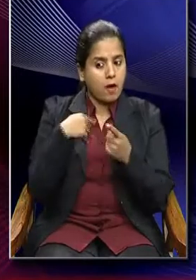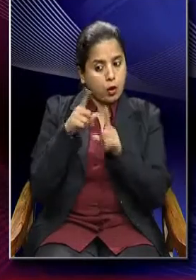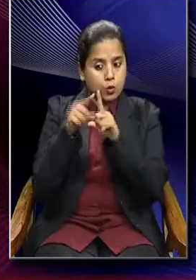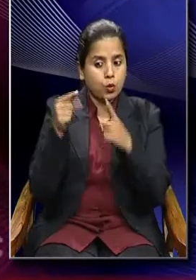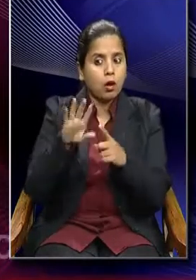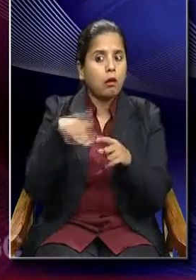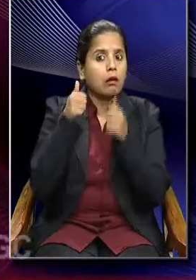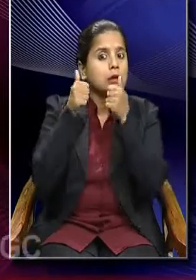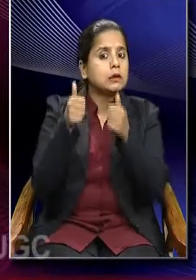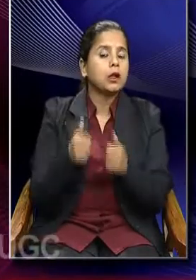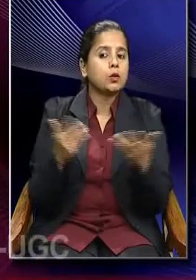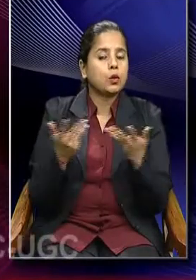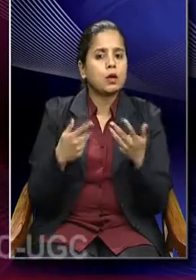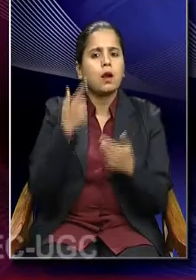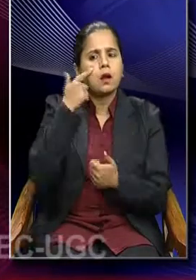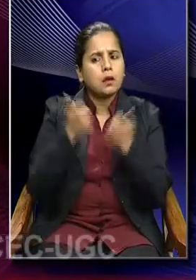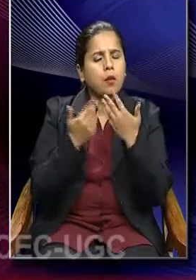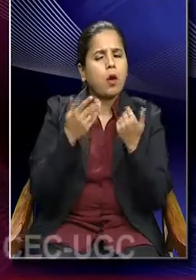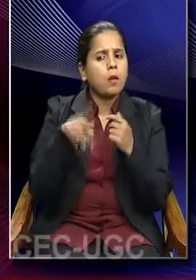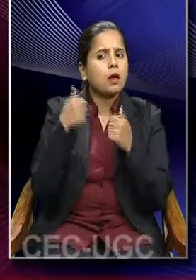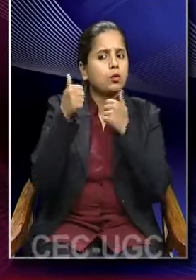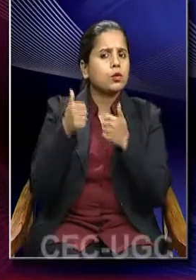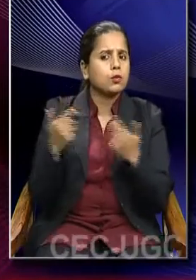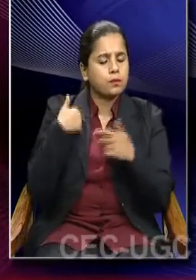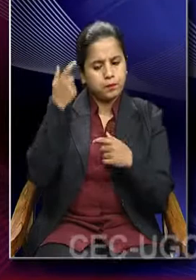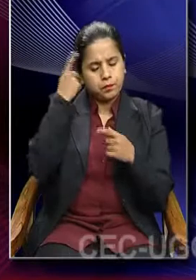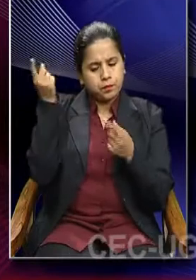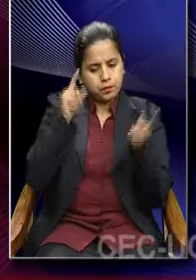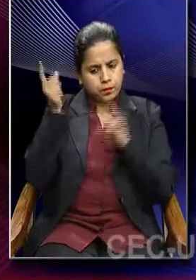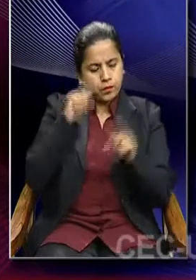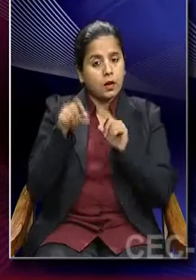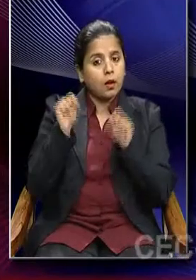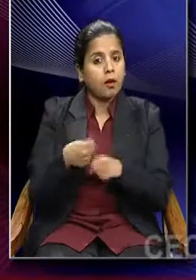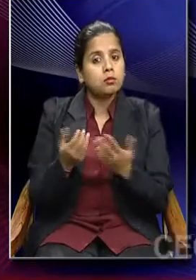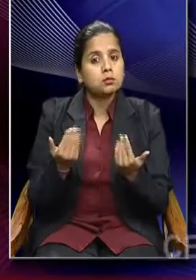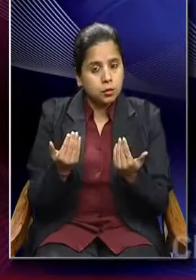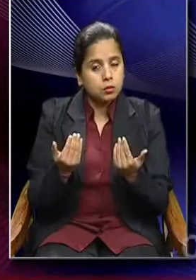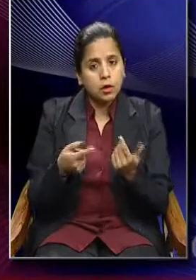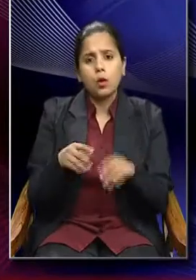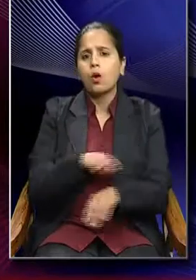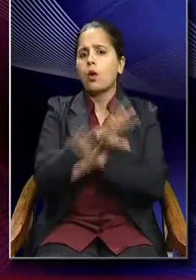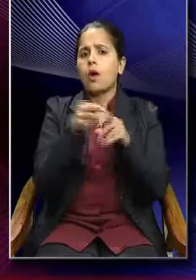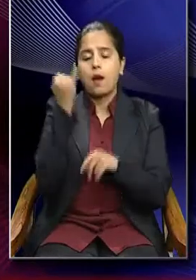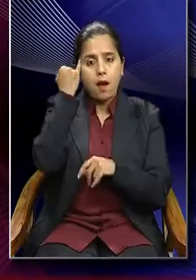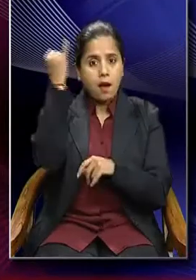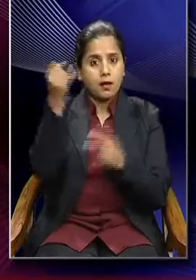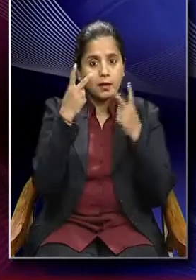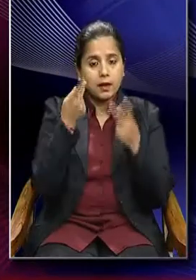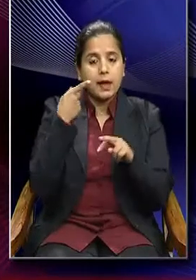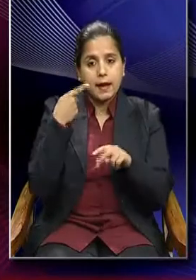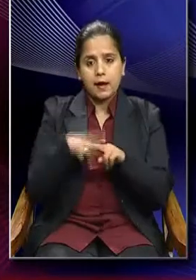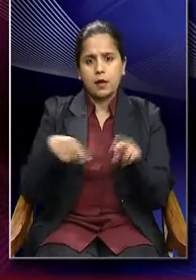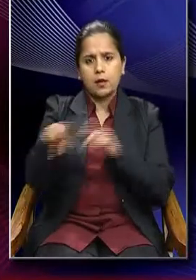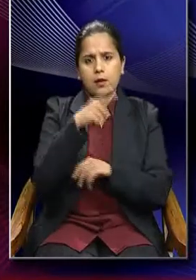and test possible outcome mentally in their own minds. So, the whole idea that if one